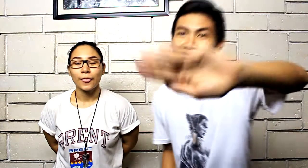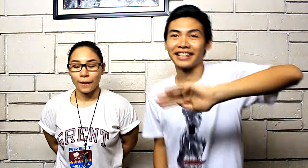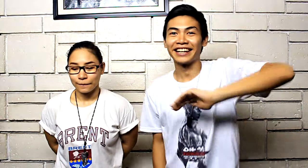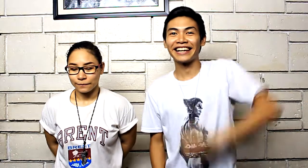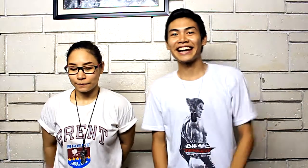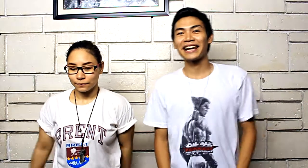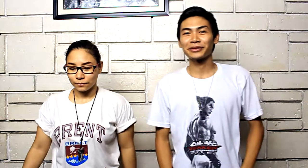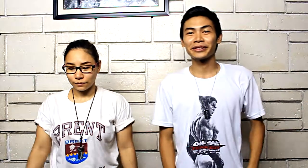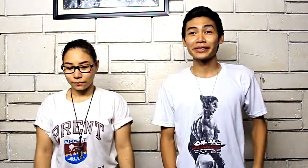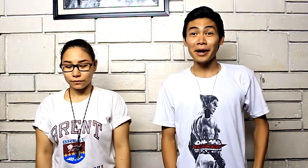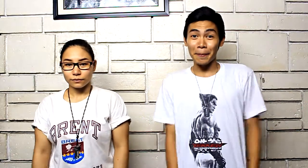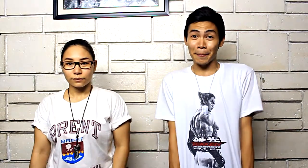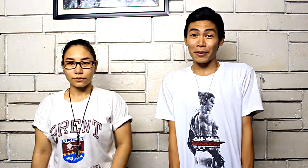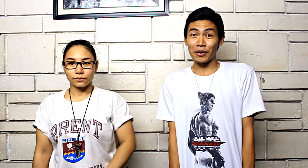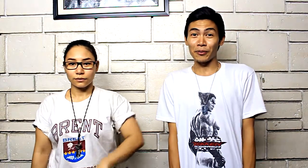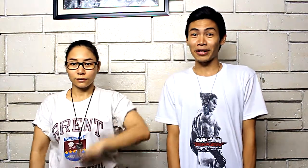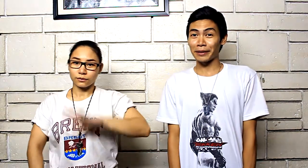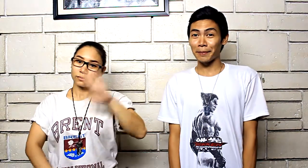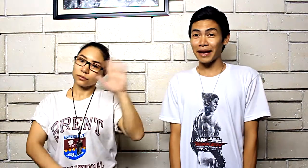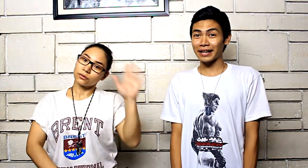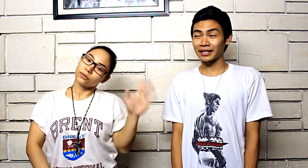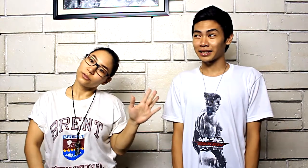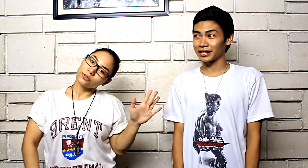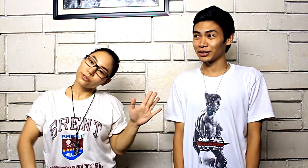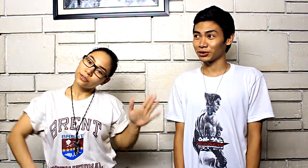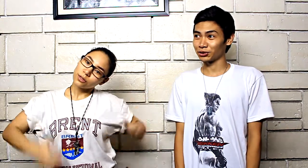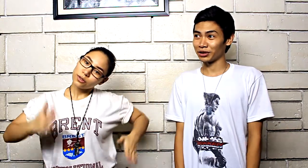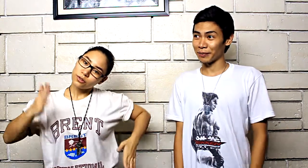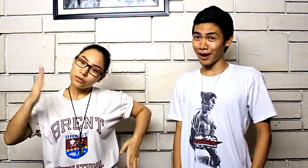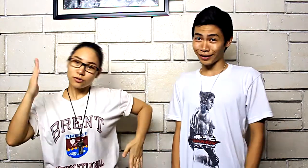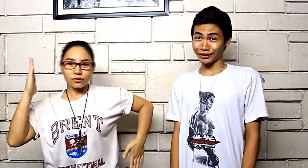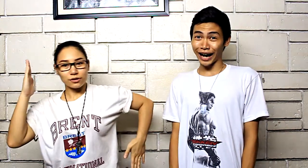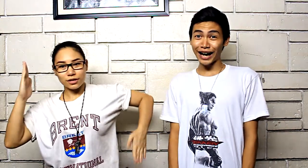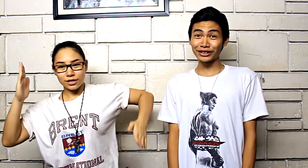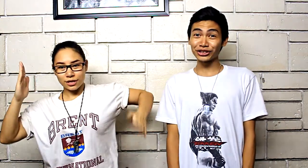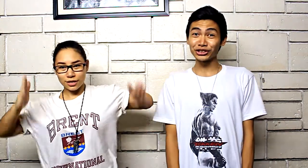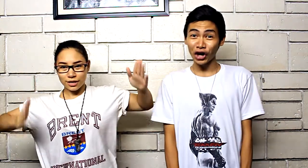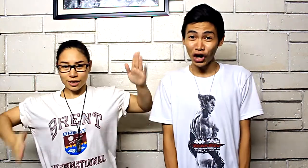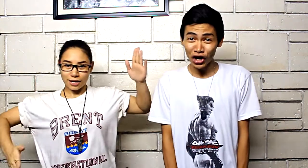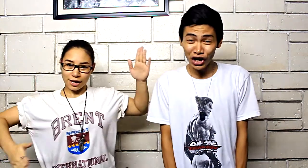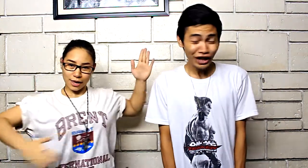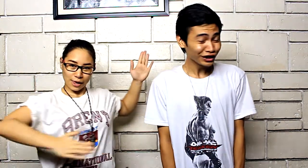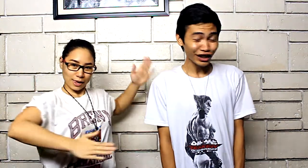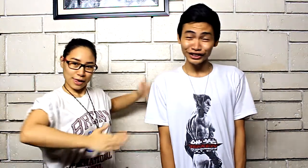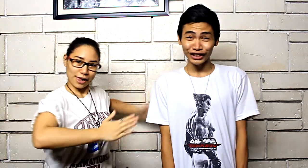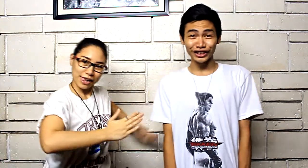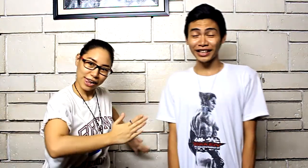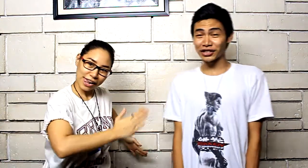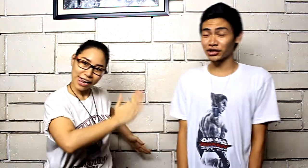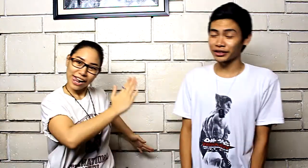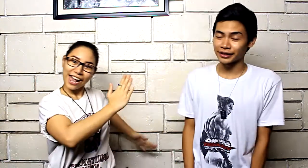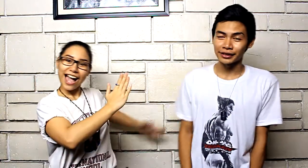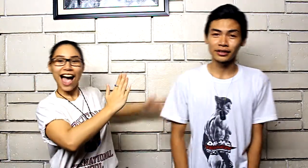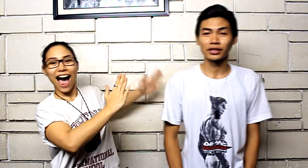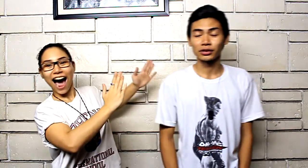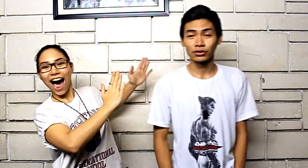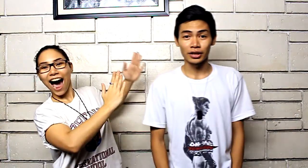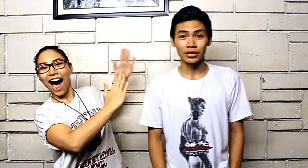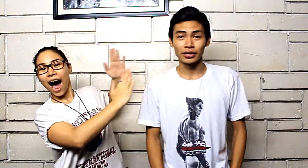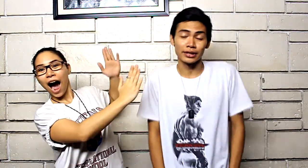hey guys what's up welcome back to the marketizer show no it's not really a show since there is no schedule and